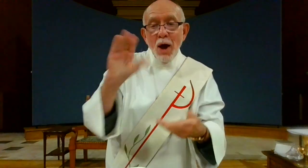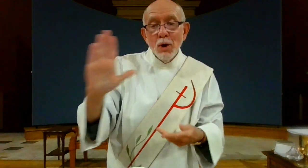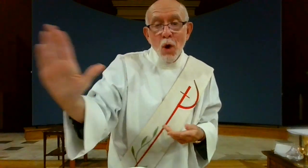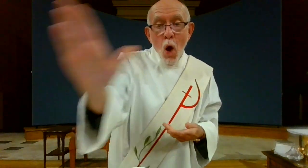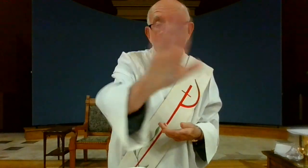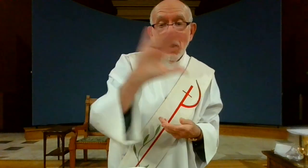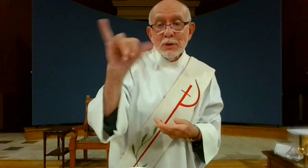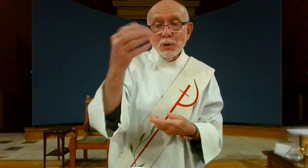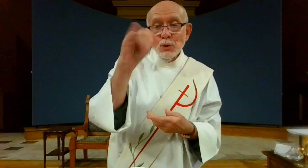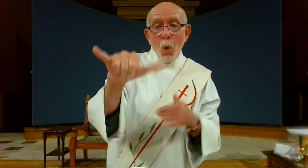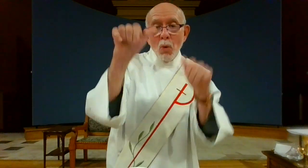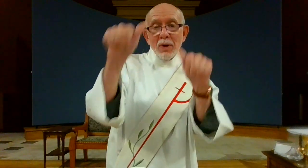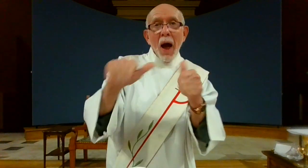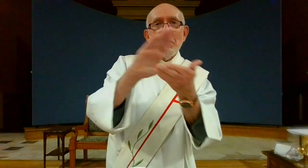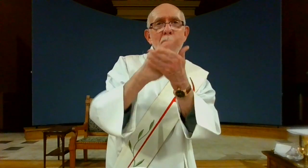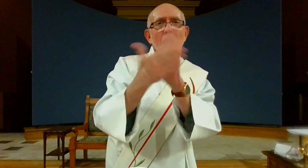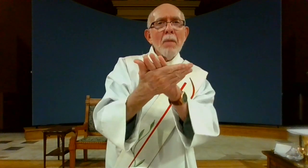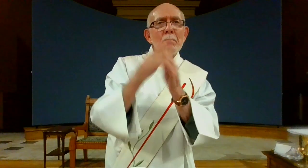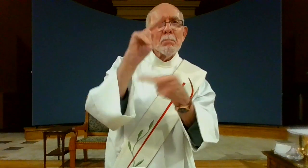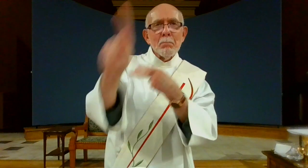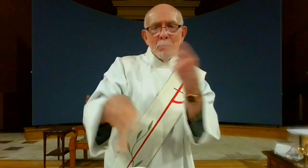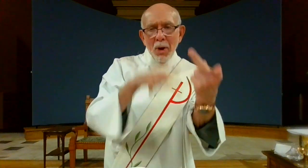and your joy might be complete.